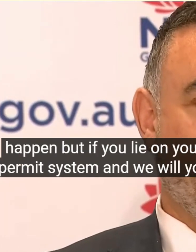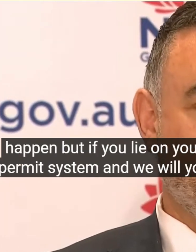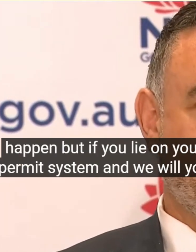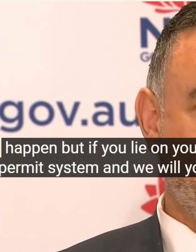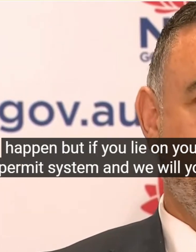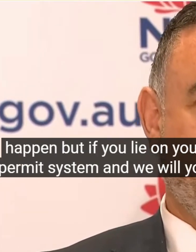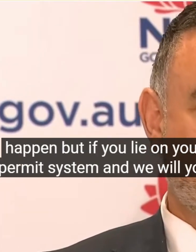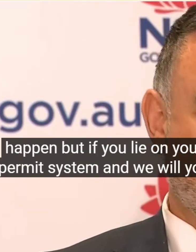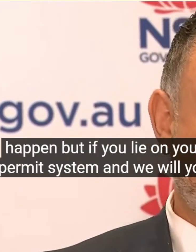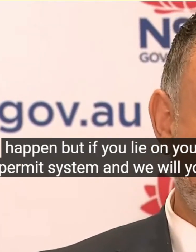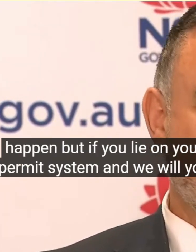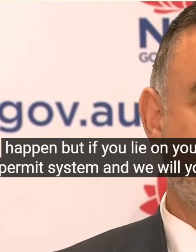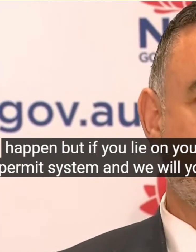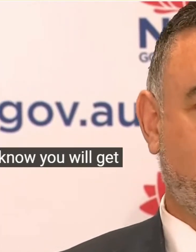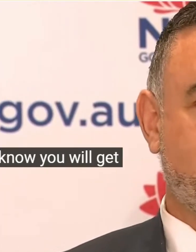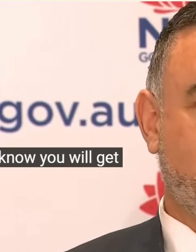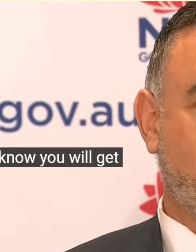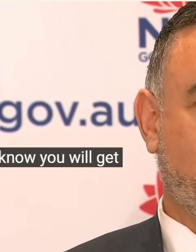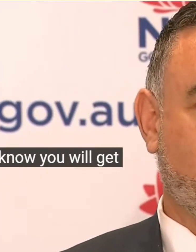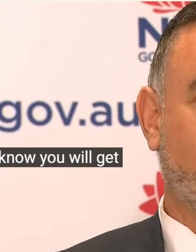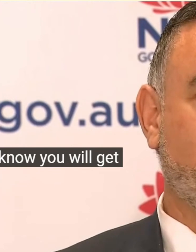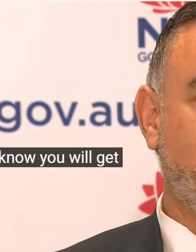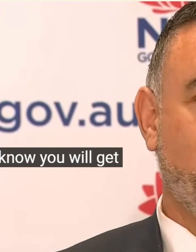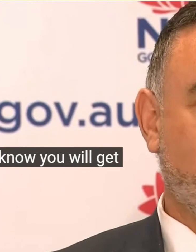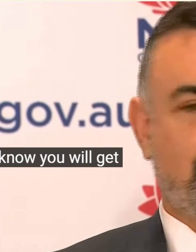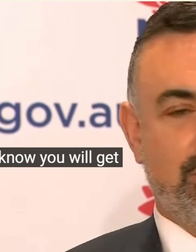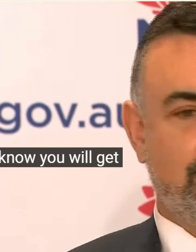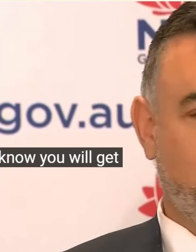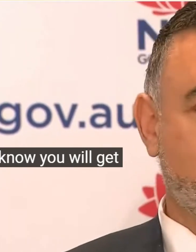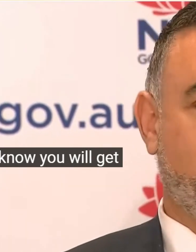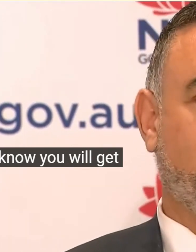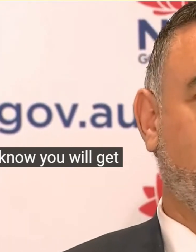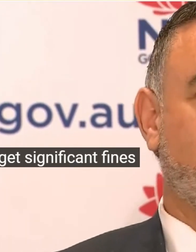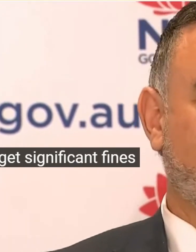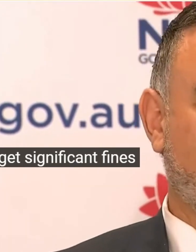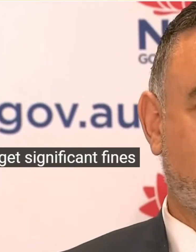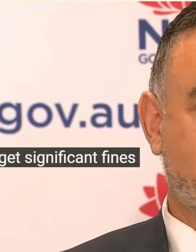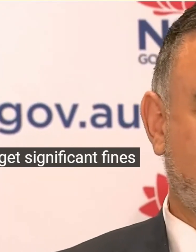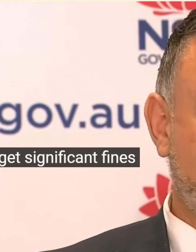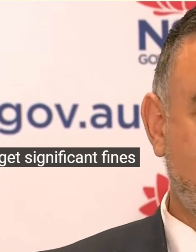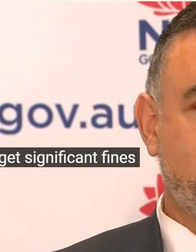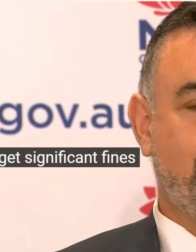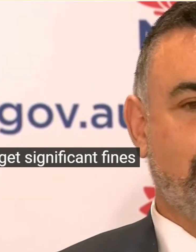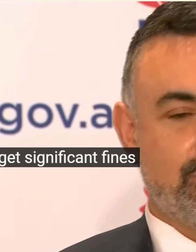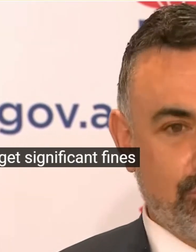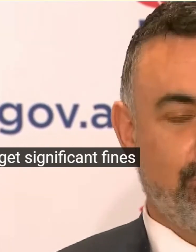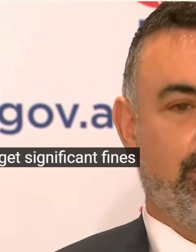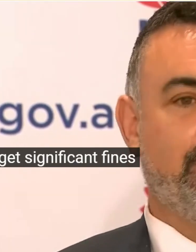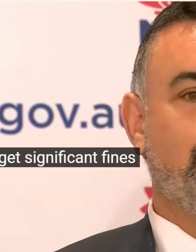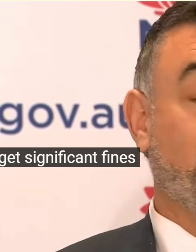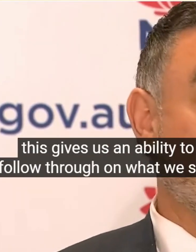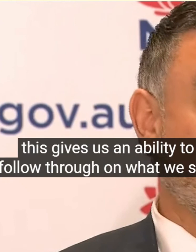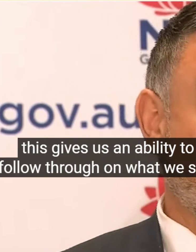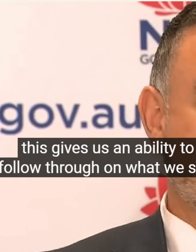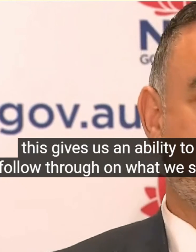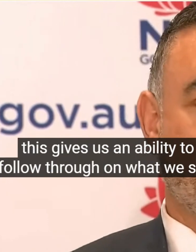Through On What We Said And That Is To Protect The Regions By Understanding The Level Of Movement We've Changed The Rules Around People Going To Their Second Residence We've Changed The